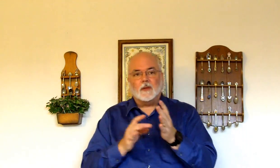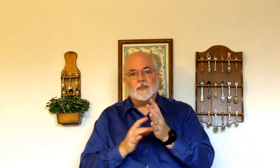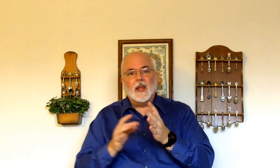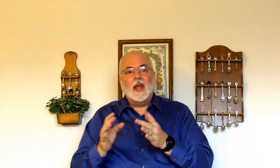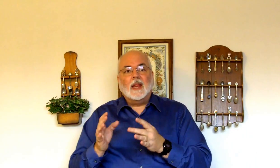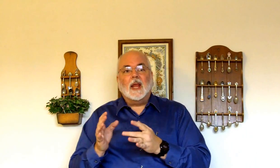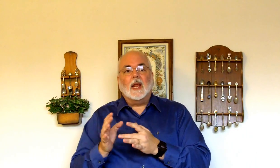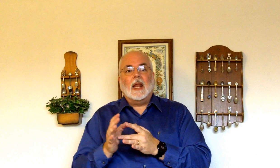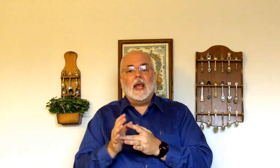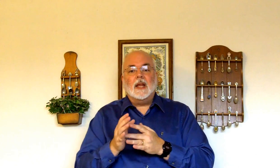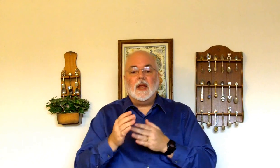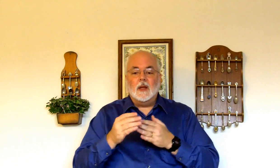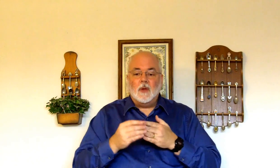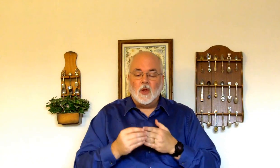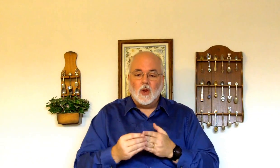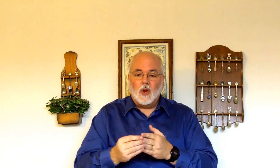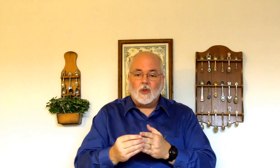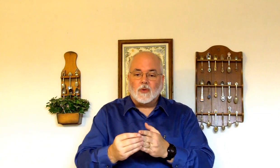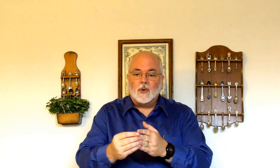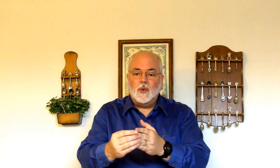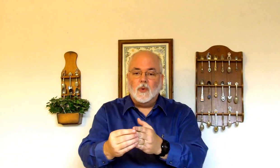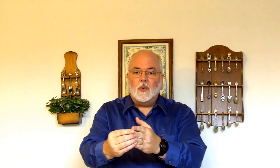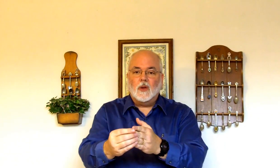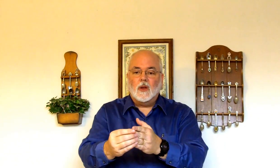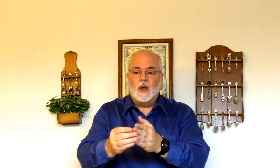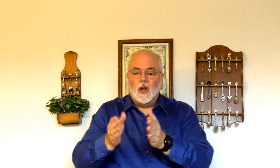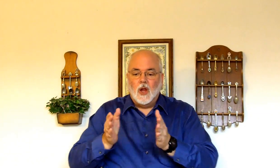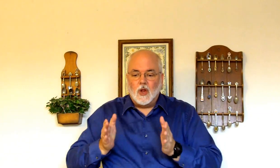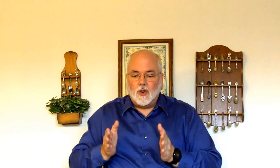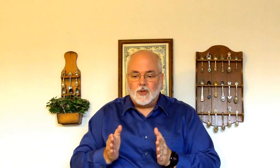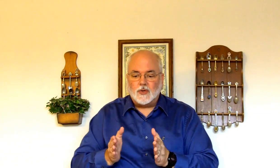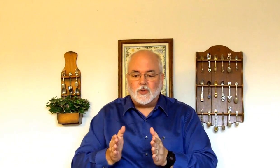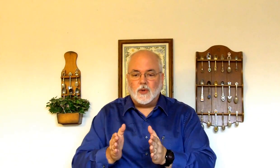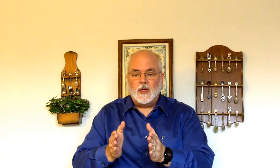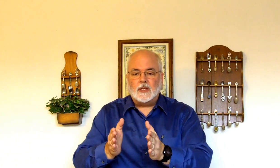They led him through the streets